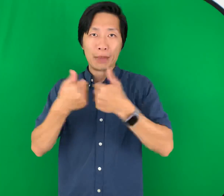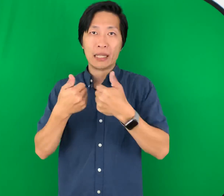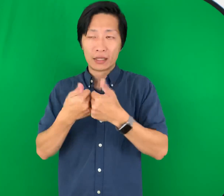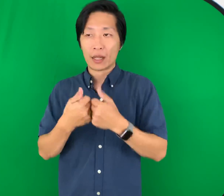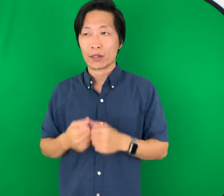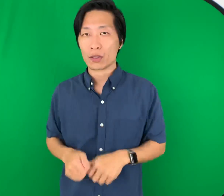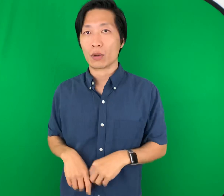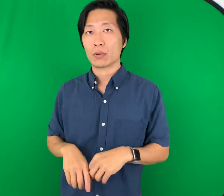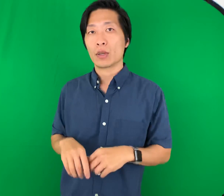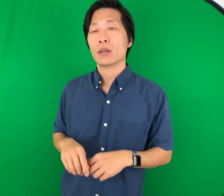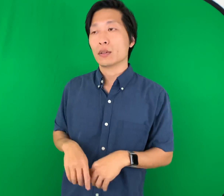meeting together. So